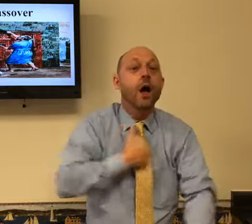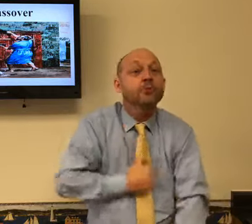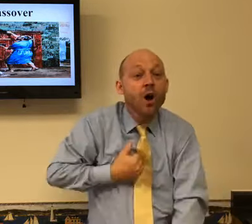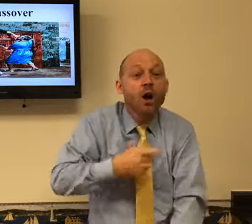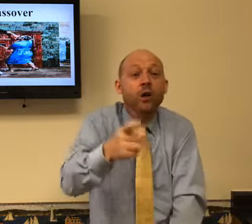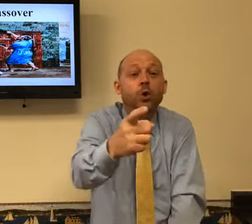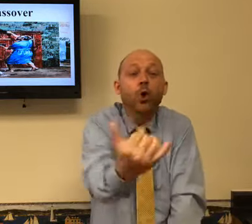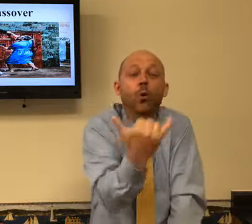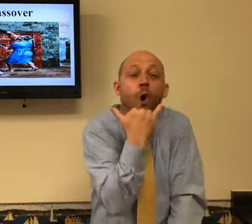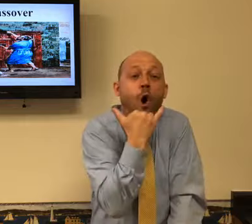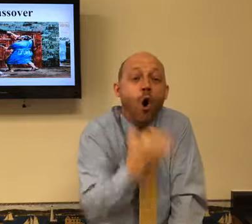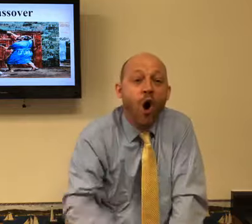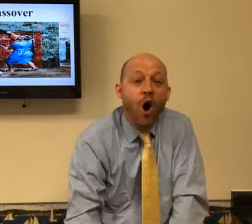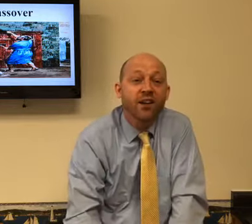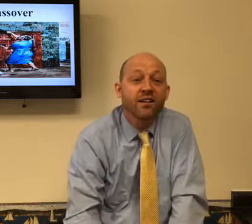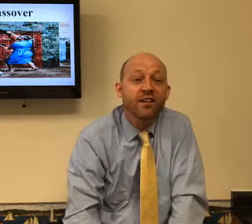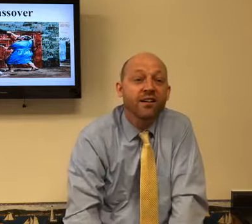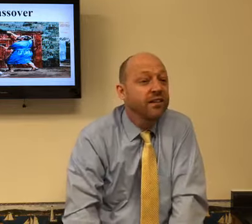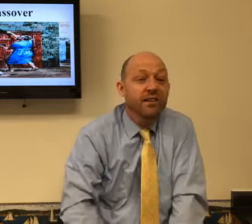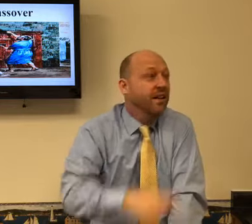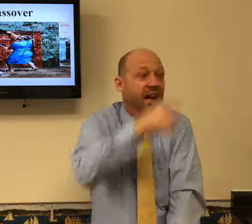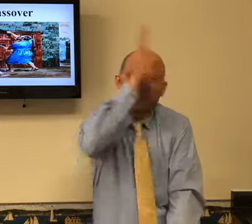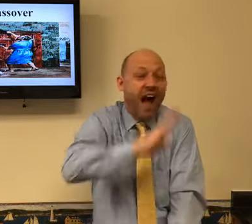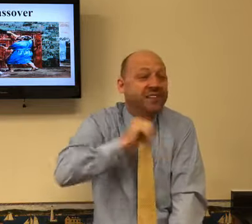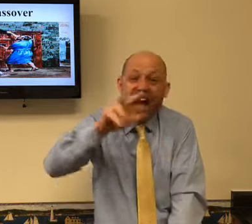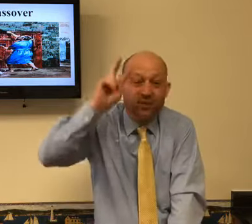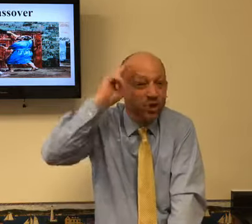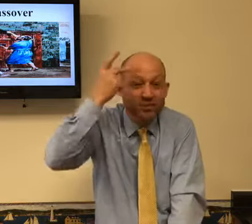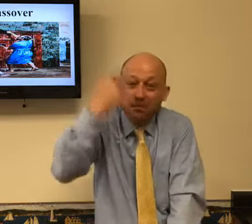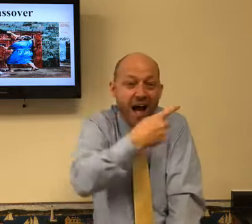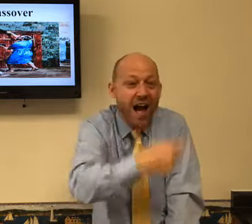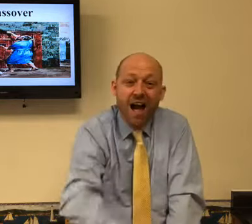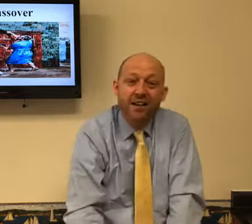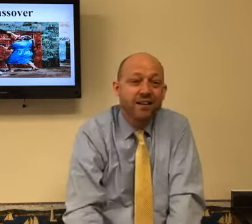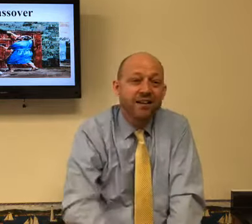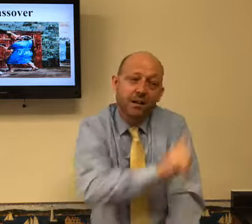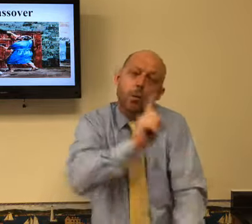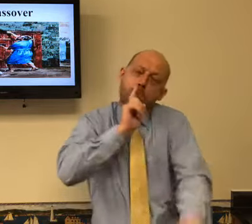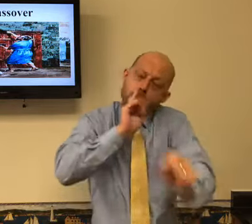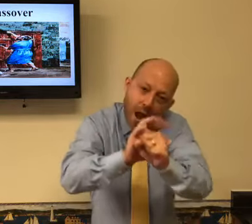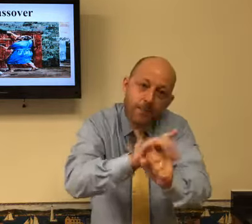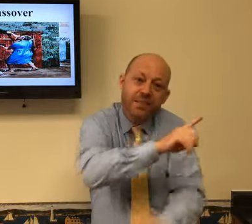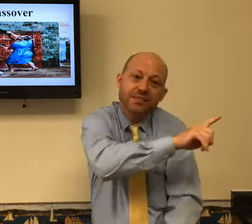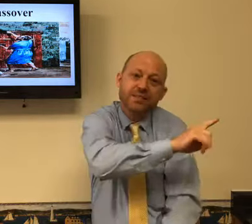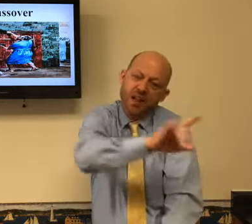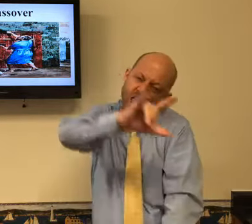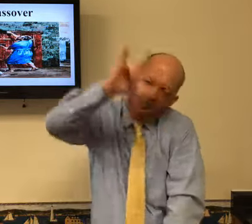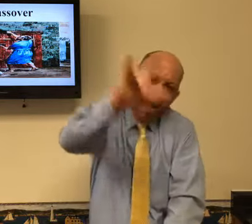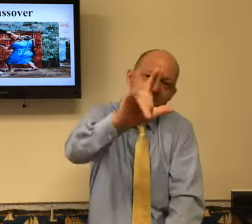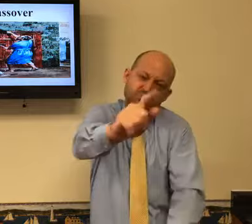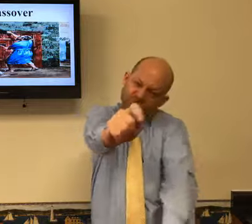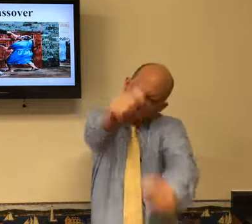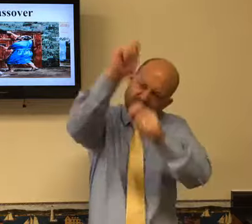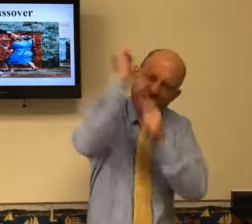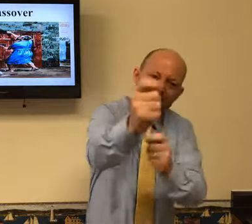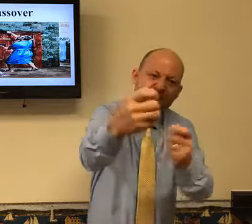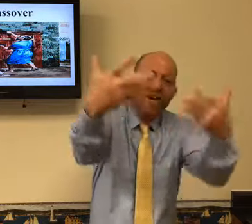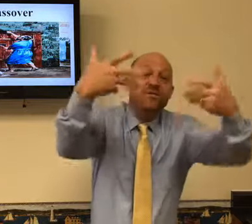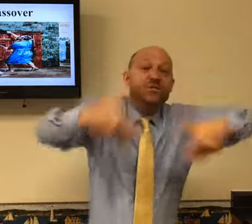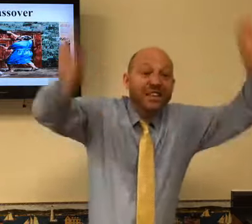You know, some people teach you can lose your salvation. That is completely wrong. God does not change his mind. He made